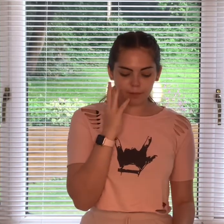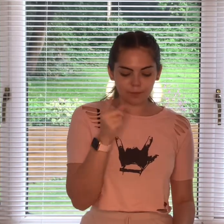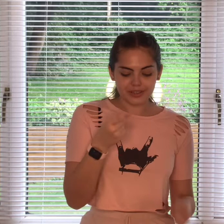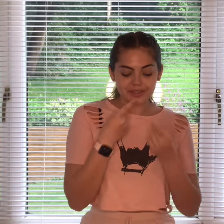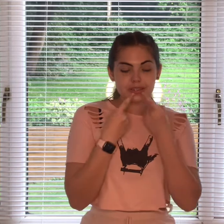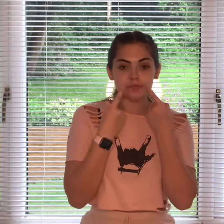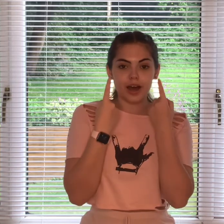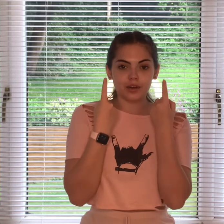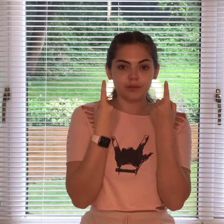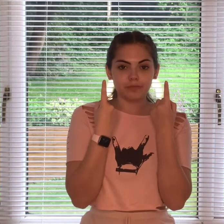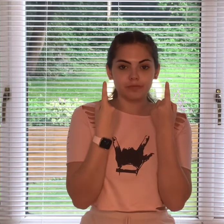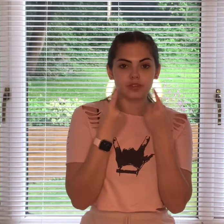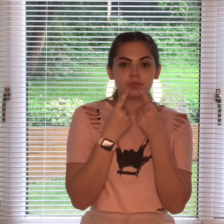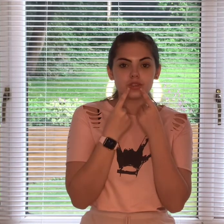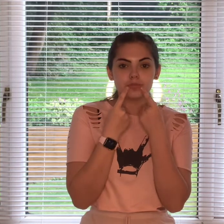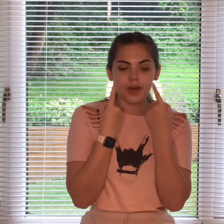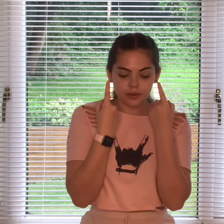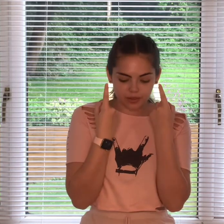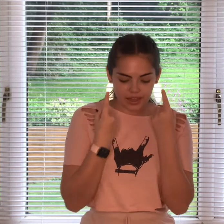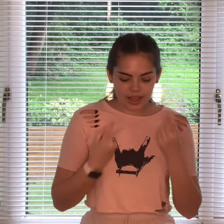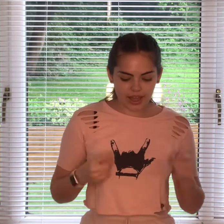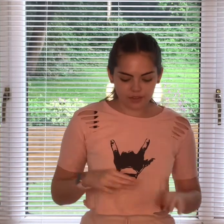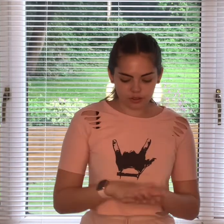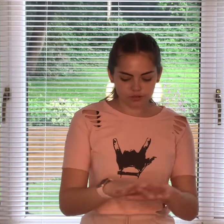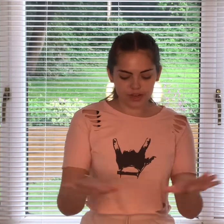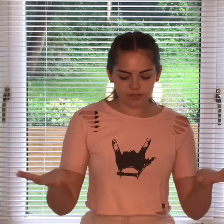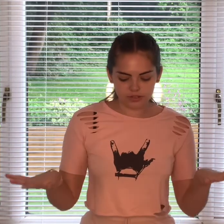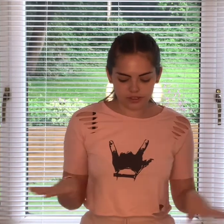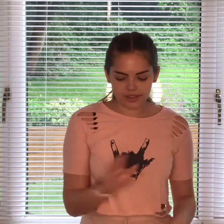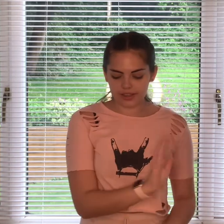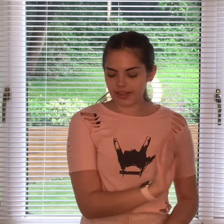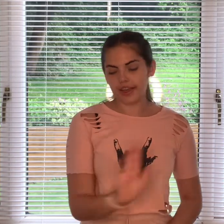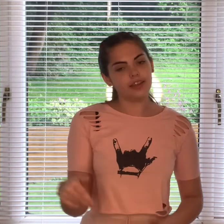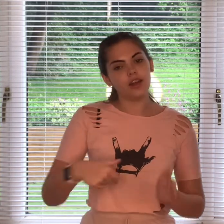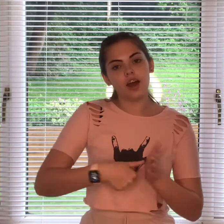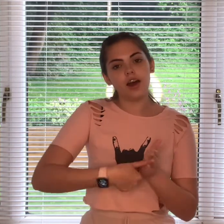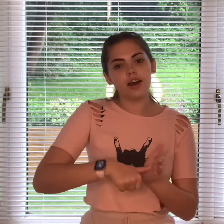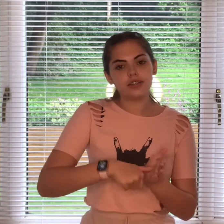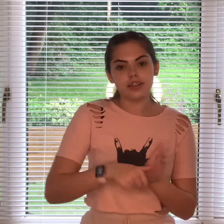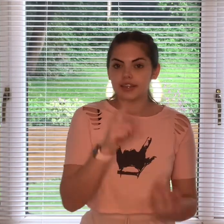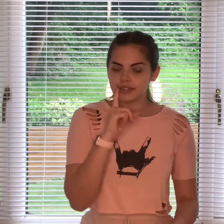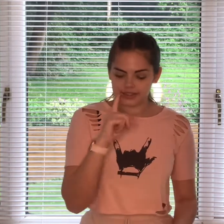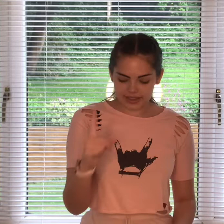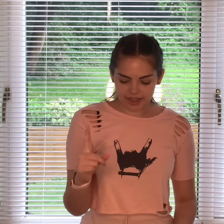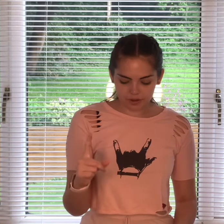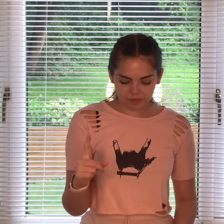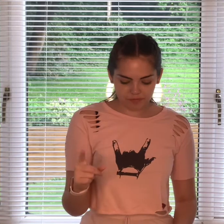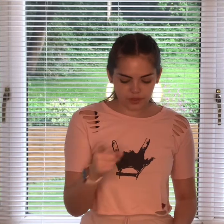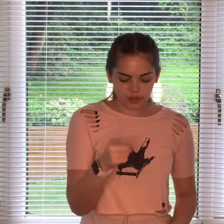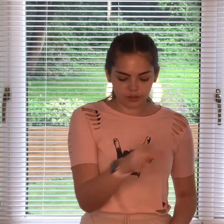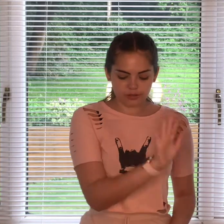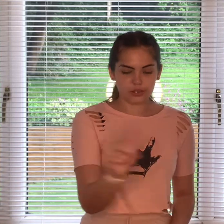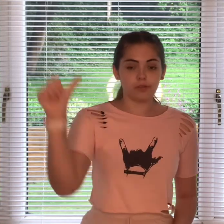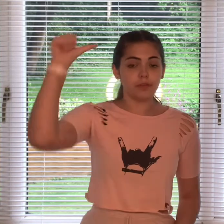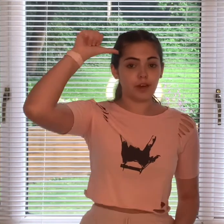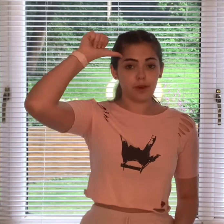when you smile so smile at the ground it ain't hard to tell you don't know